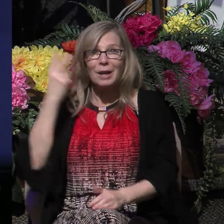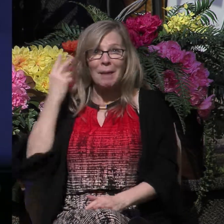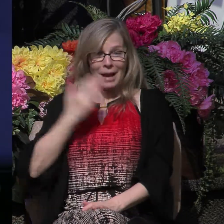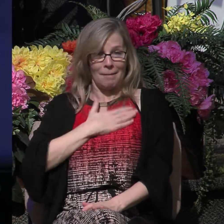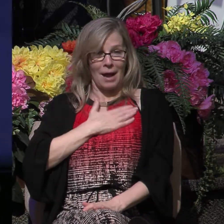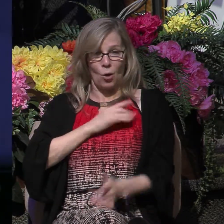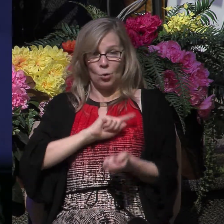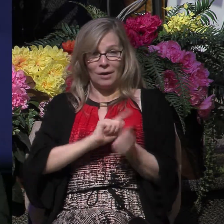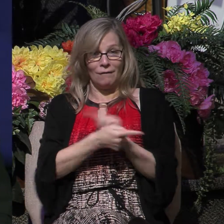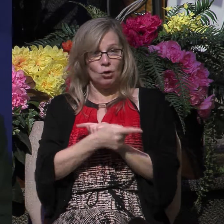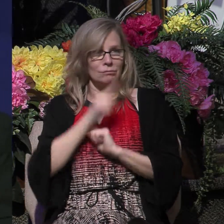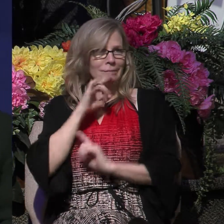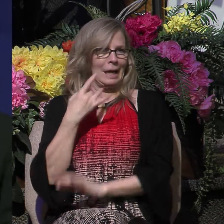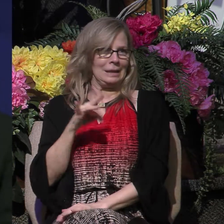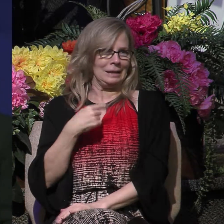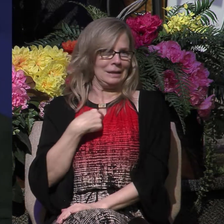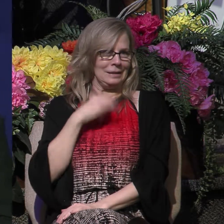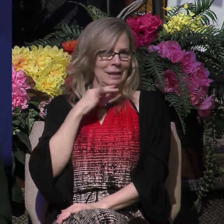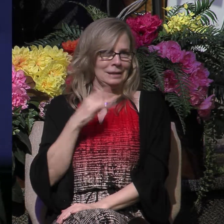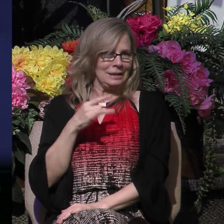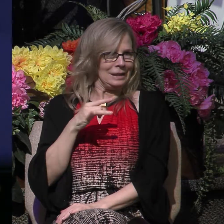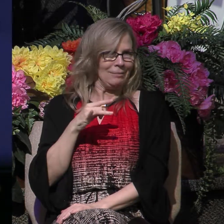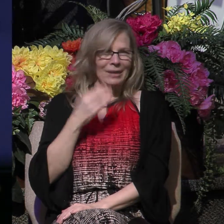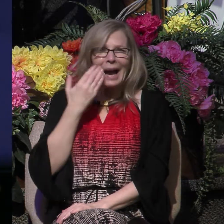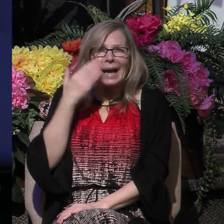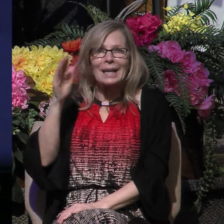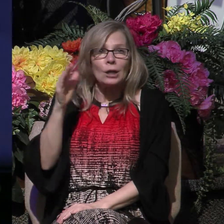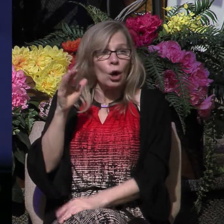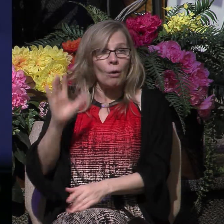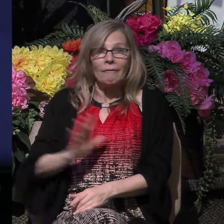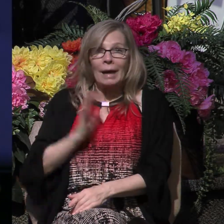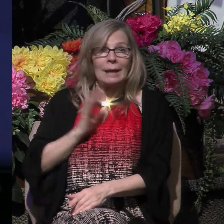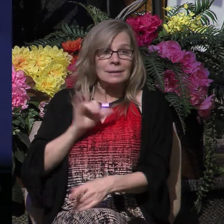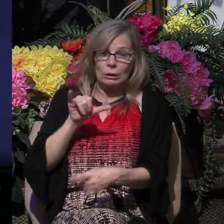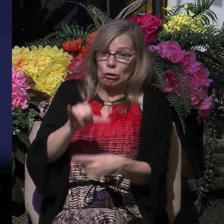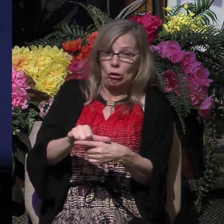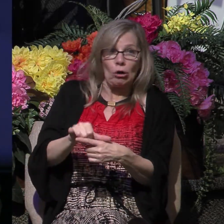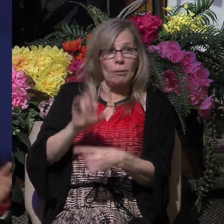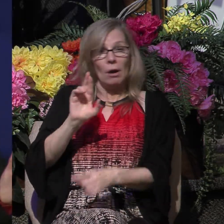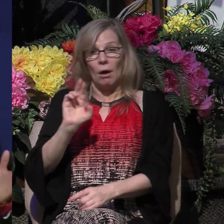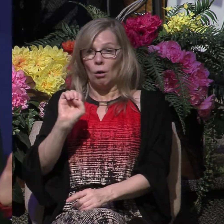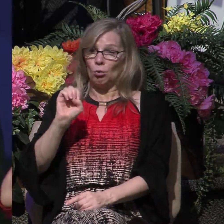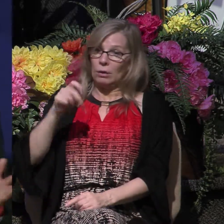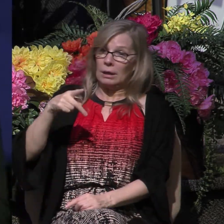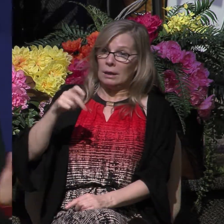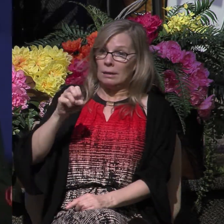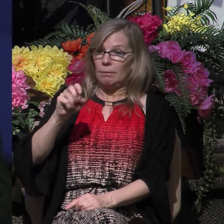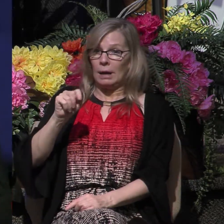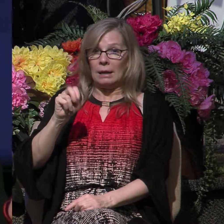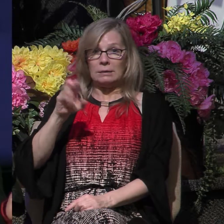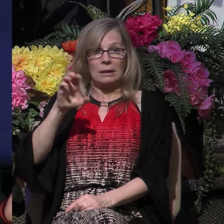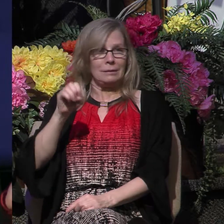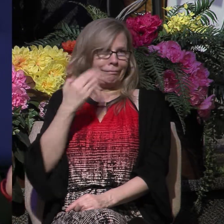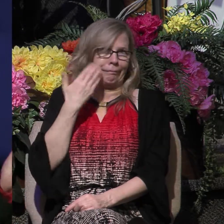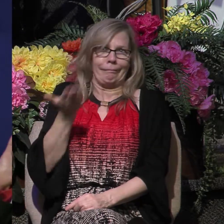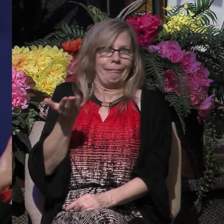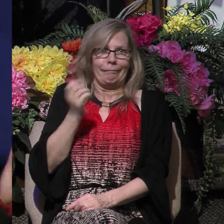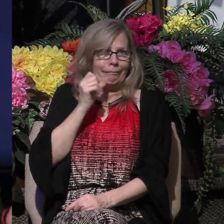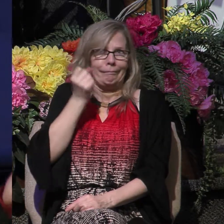as an 18-year-old, I didn't know terms like repentance. I didn't even know terms like saving faith, but I knew